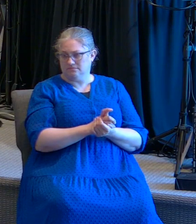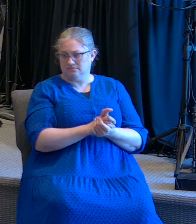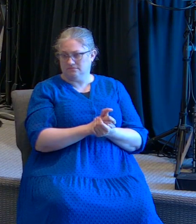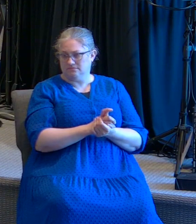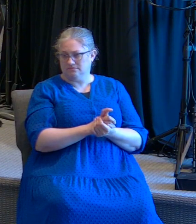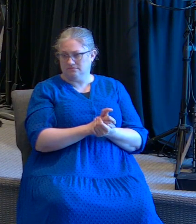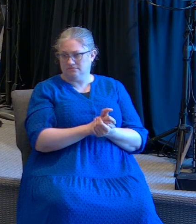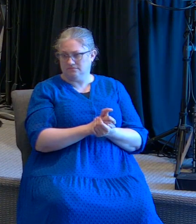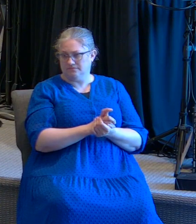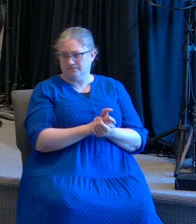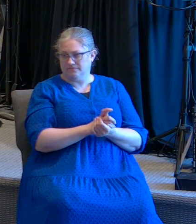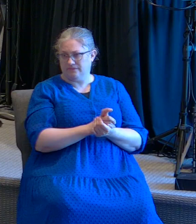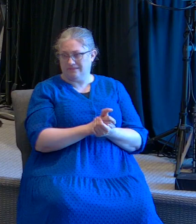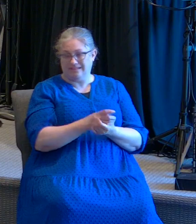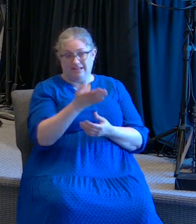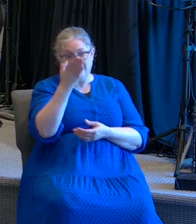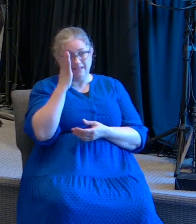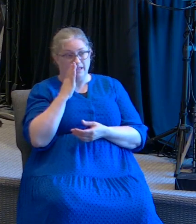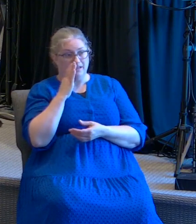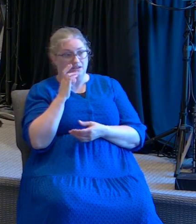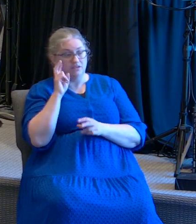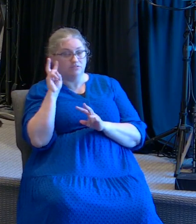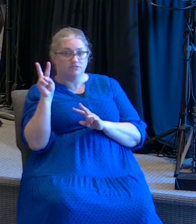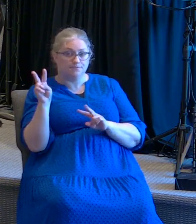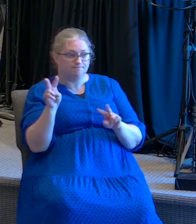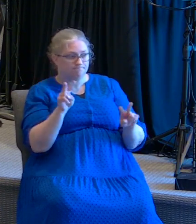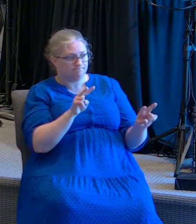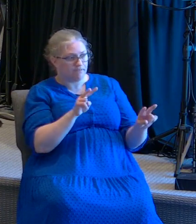than god for to look at you and i